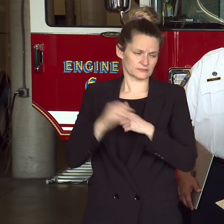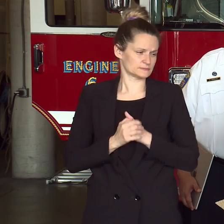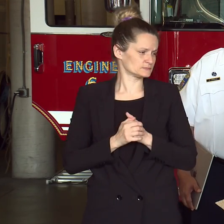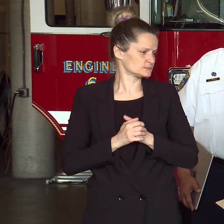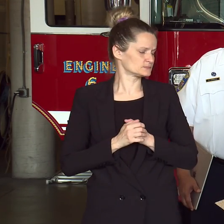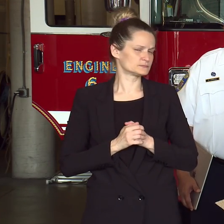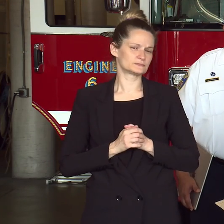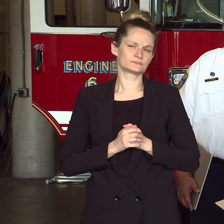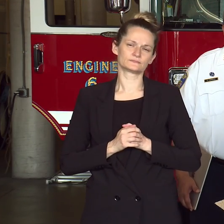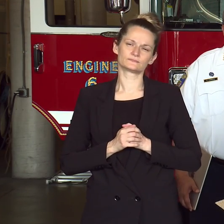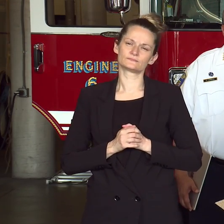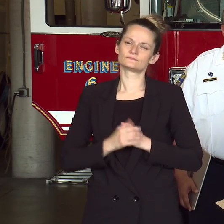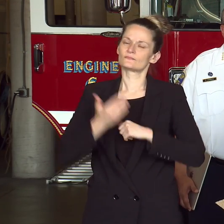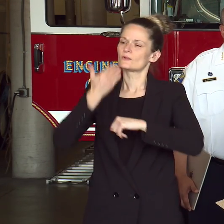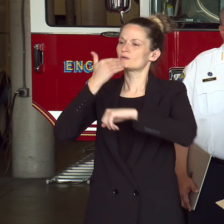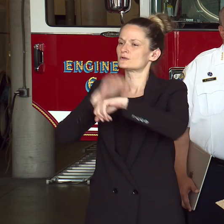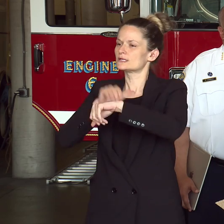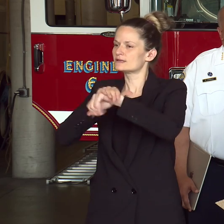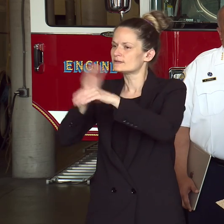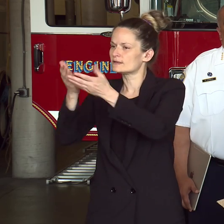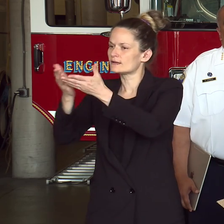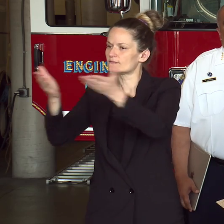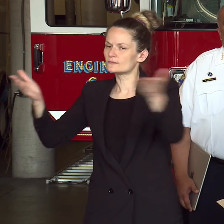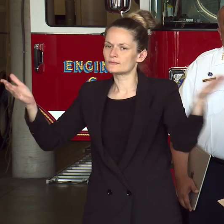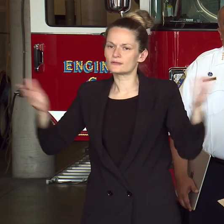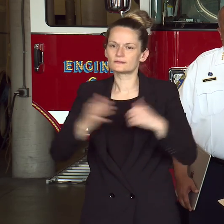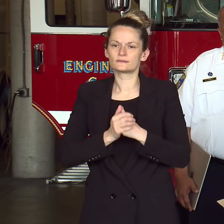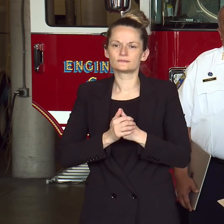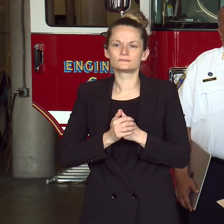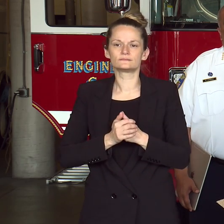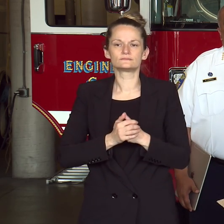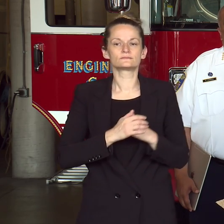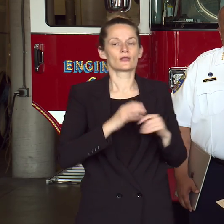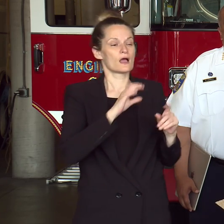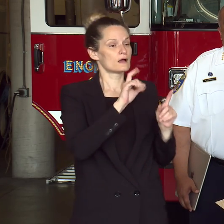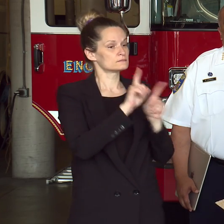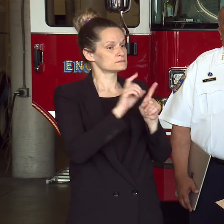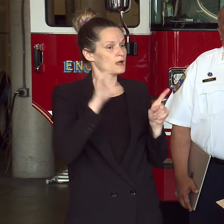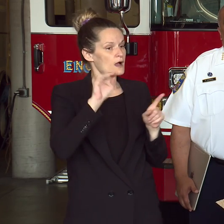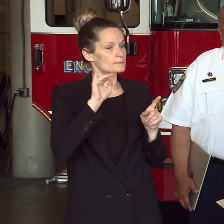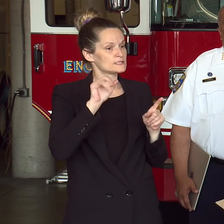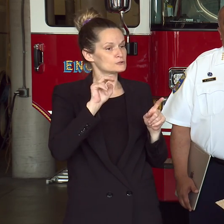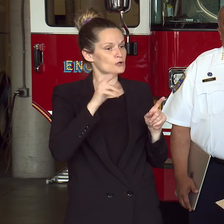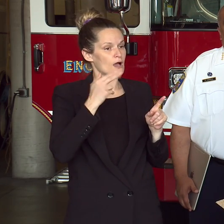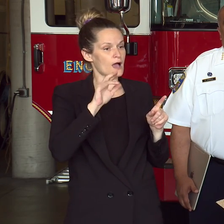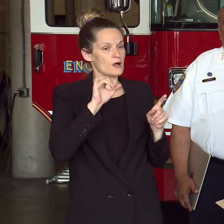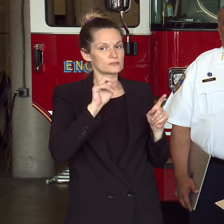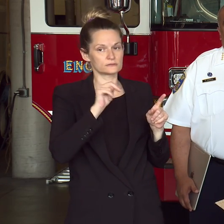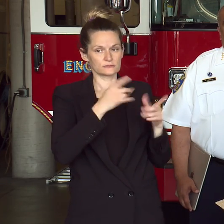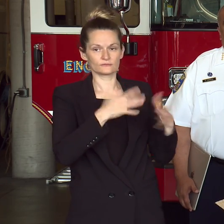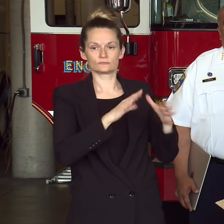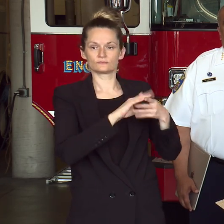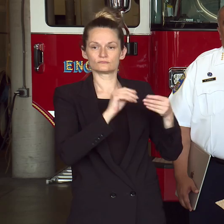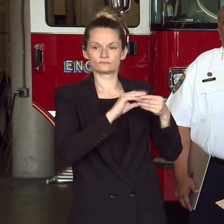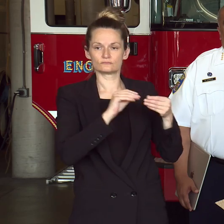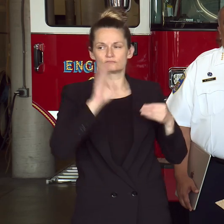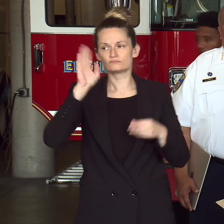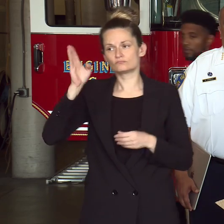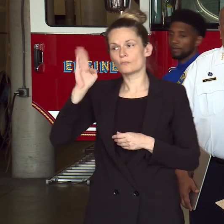Good afternoon, everyone. As Commissioner Harris mentioned, fireworks are illegal in Baltimore City.